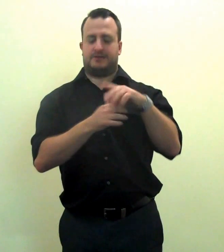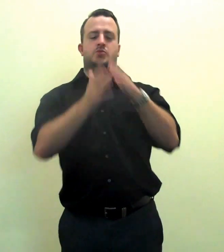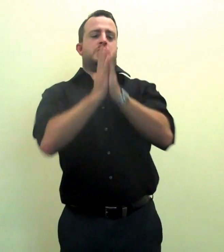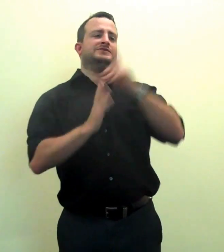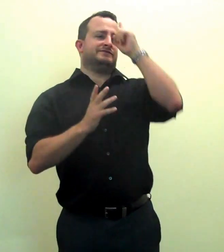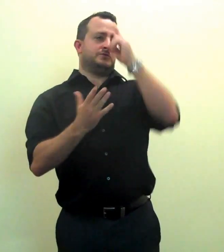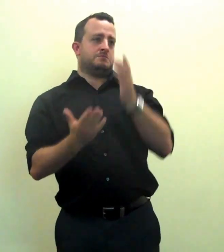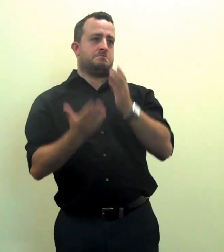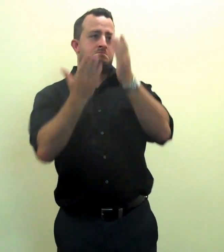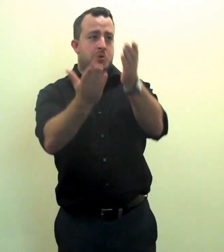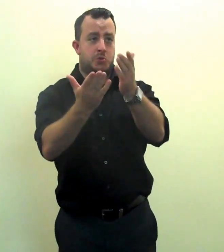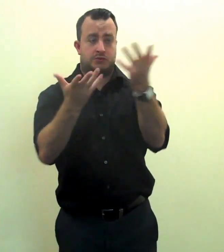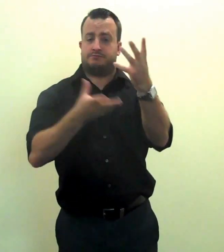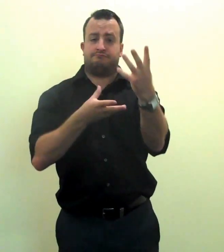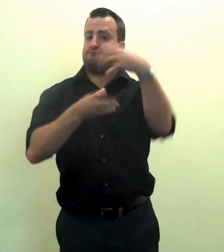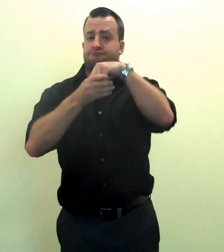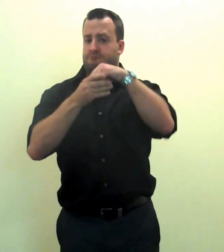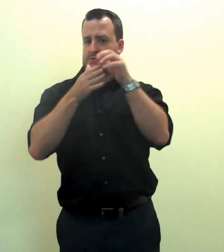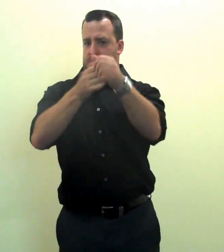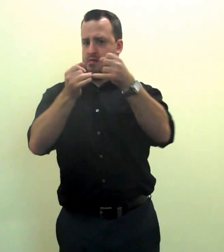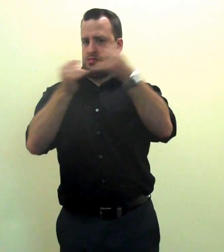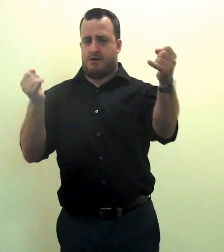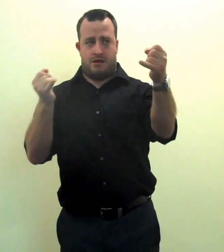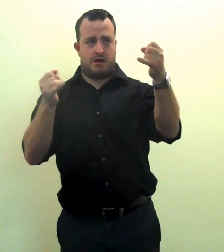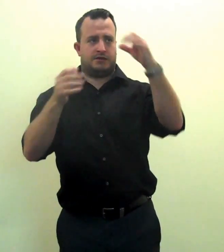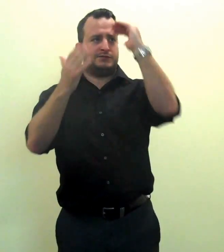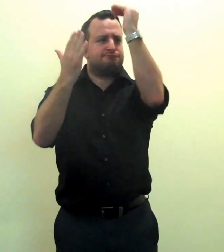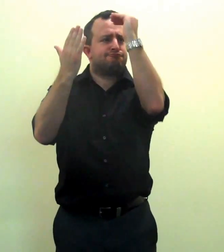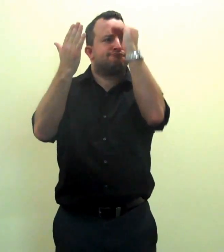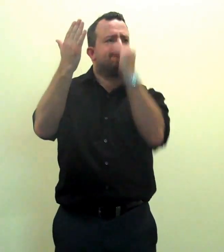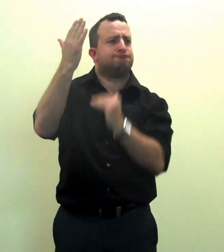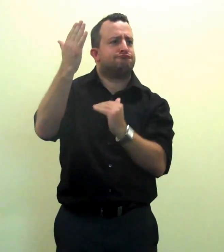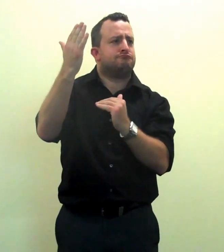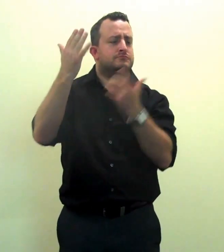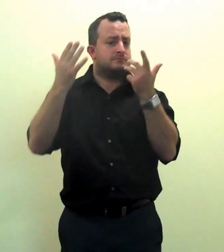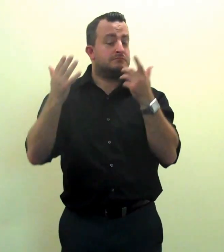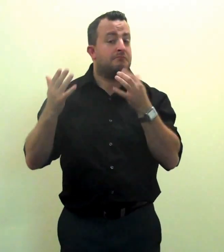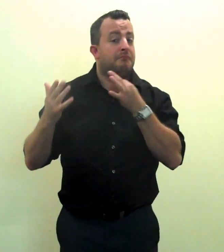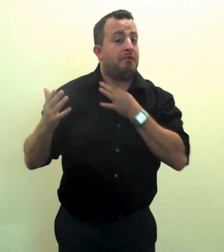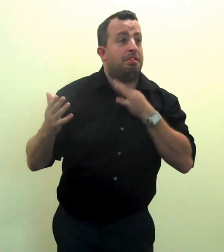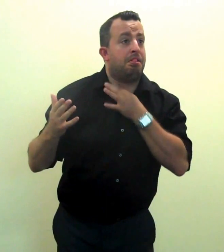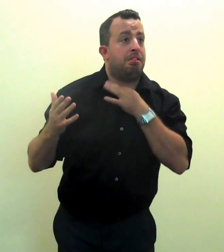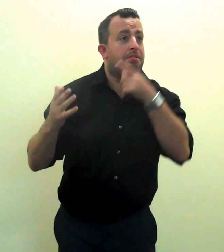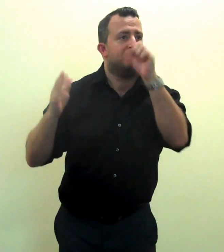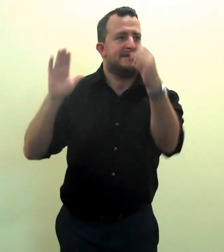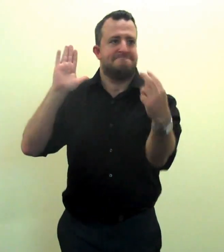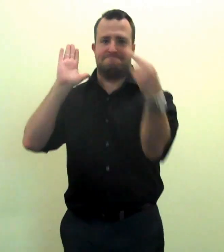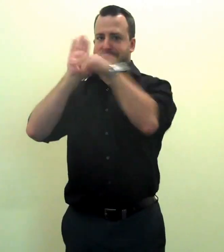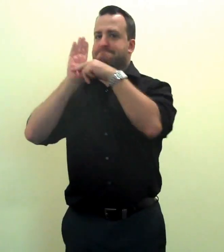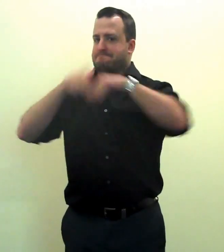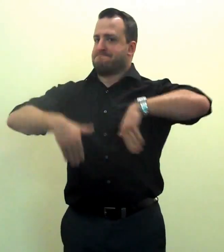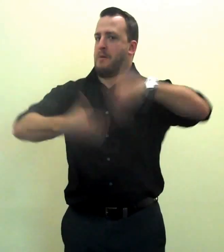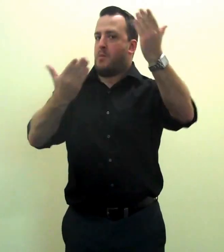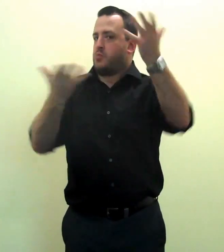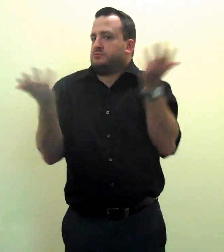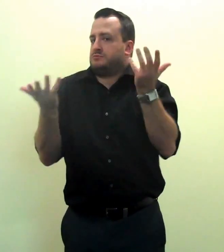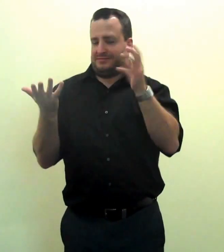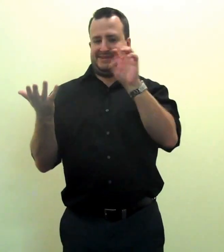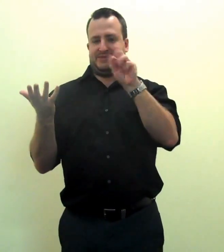request for a proposal, that includes all our guidelines for the logo. You can find the proposal